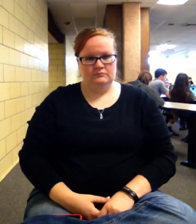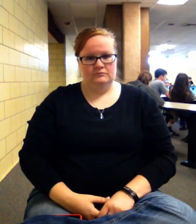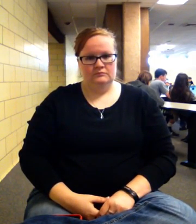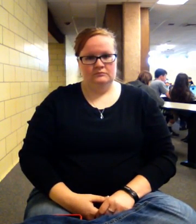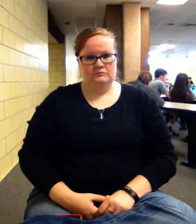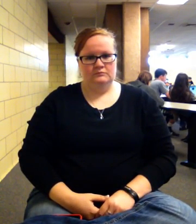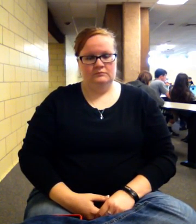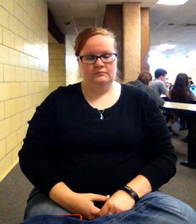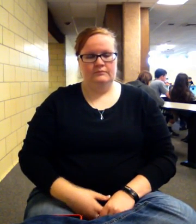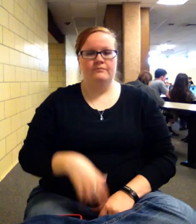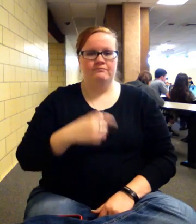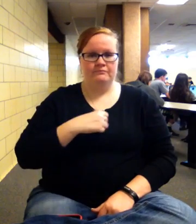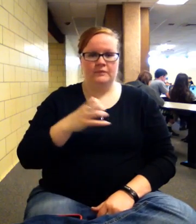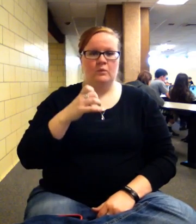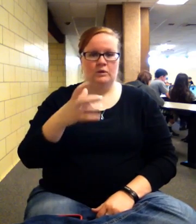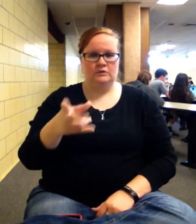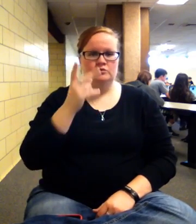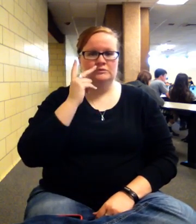I wanted you to see one where you reject it.